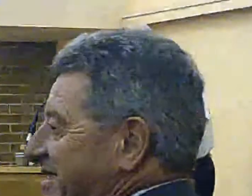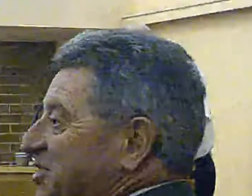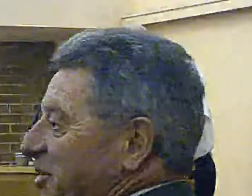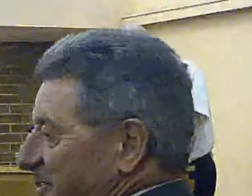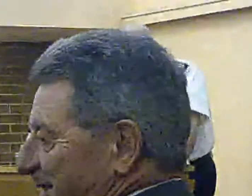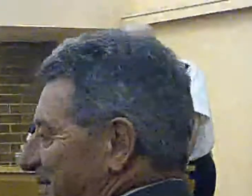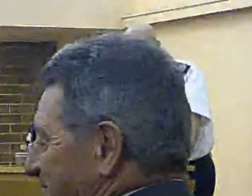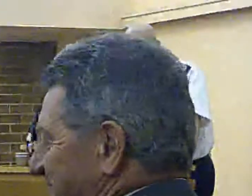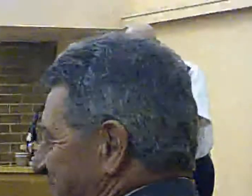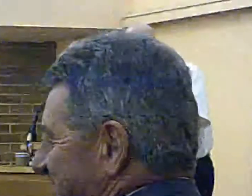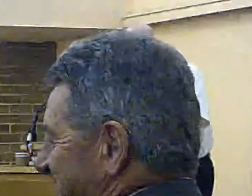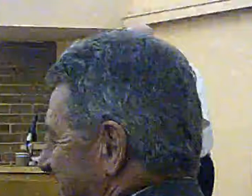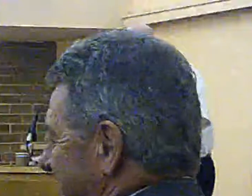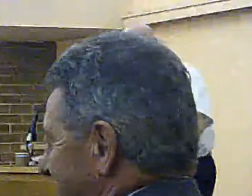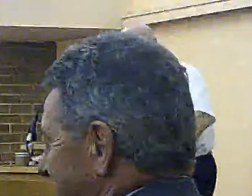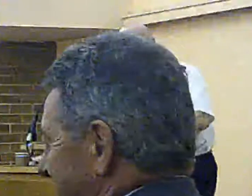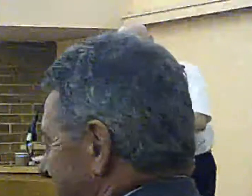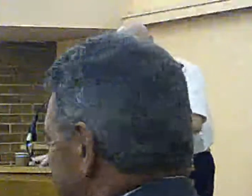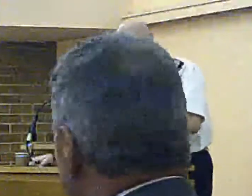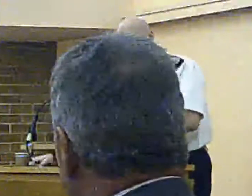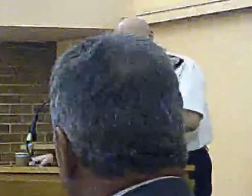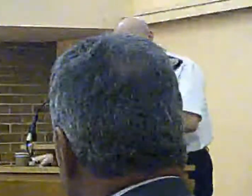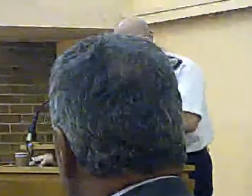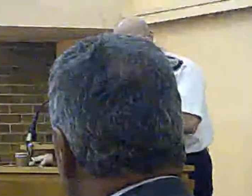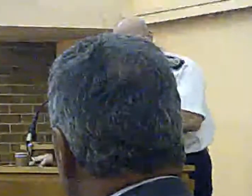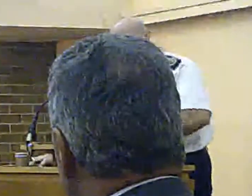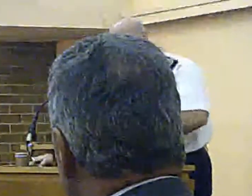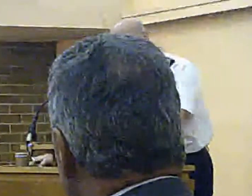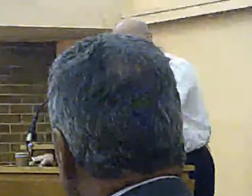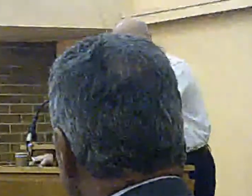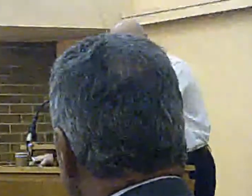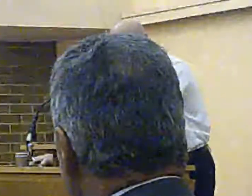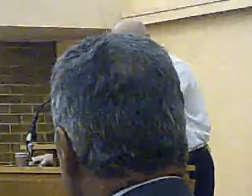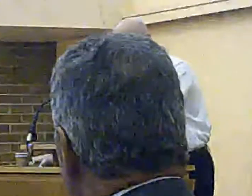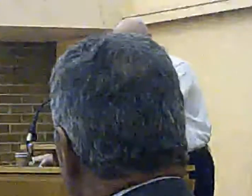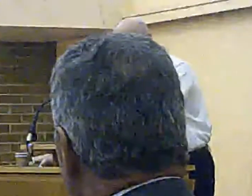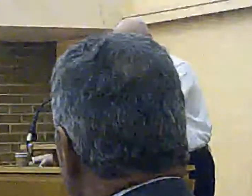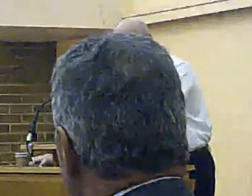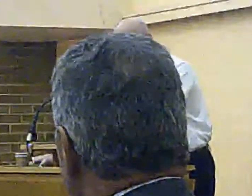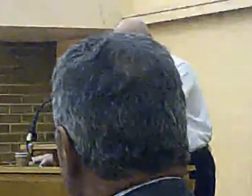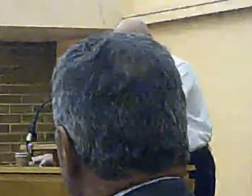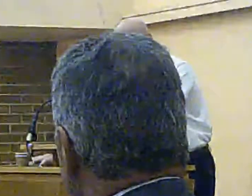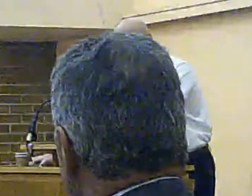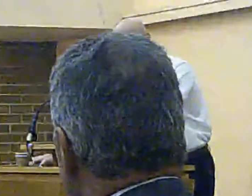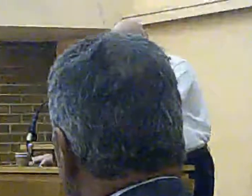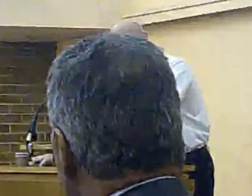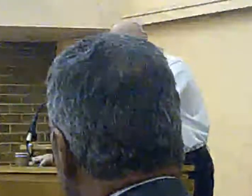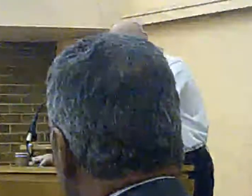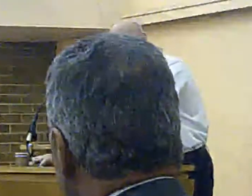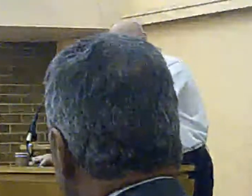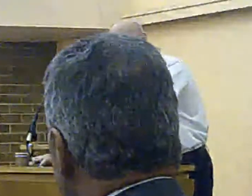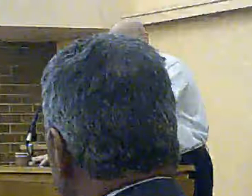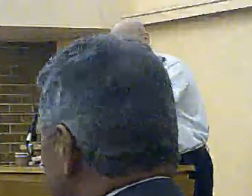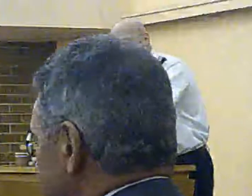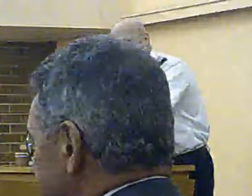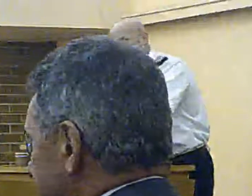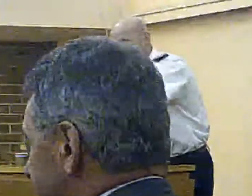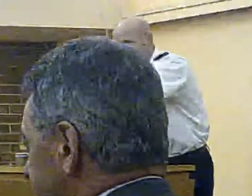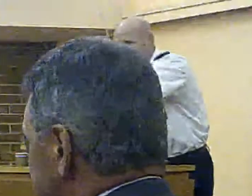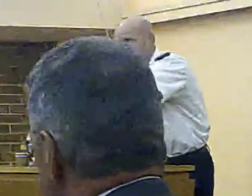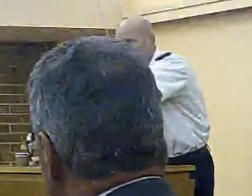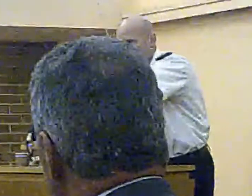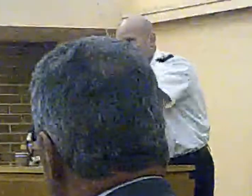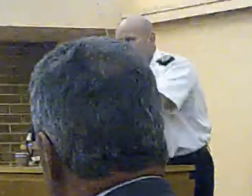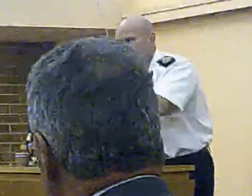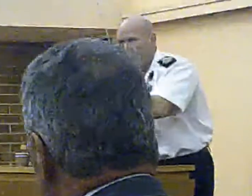authorities, and this is all academic, the issue we have is, of course, we have to go through that process to get to that point. Which